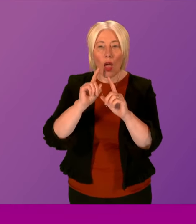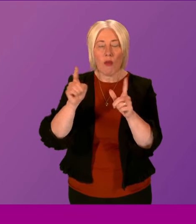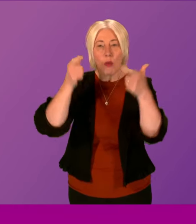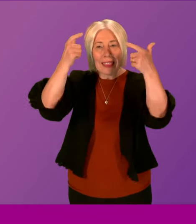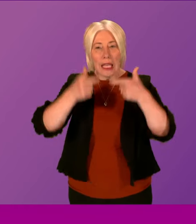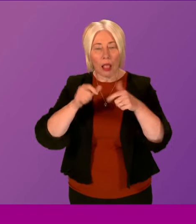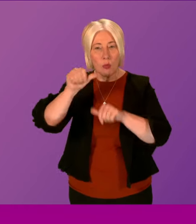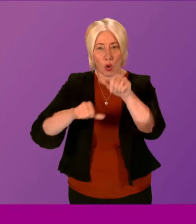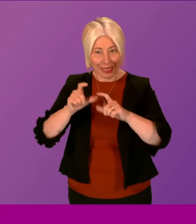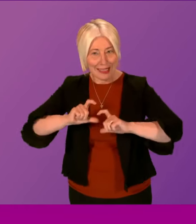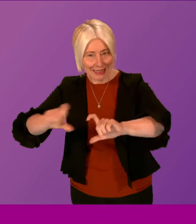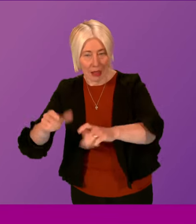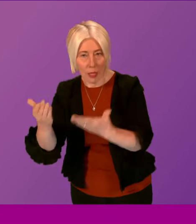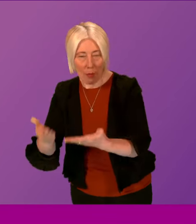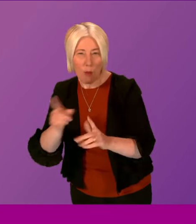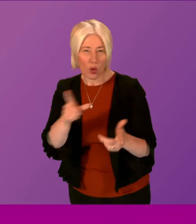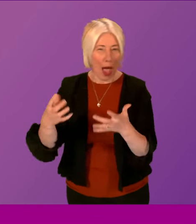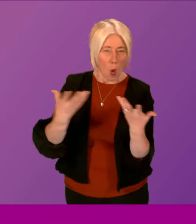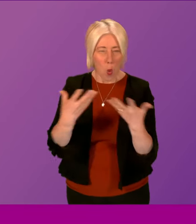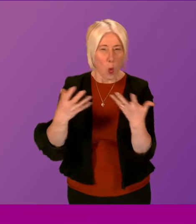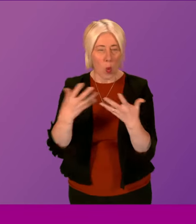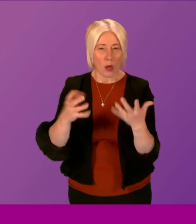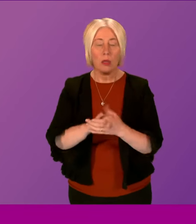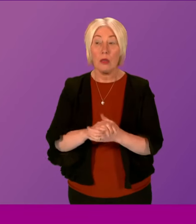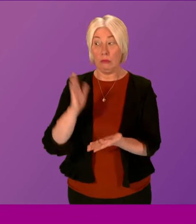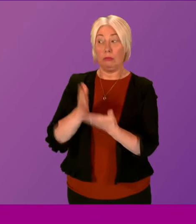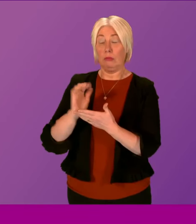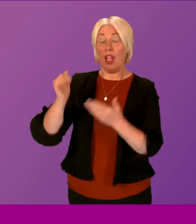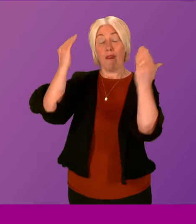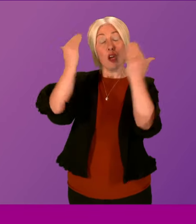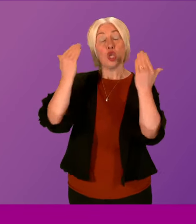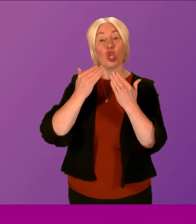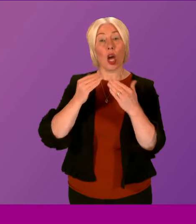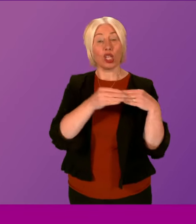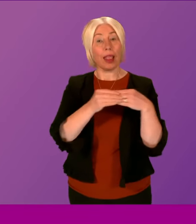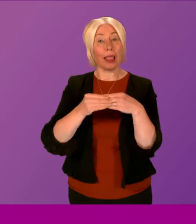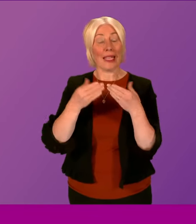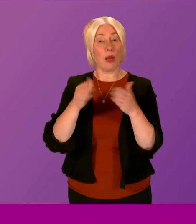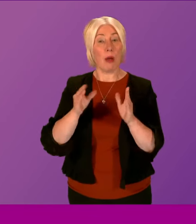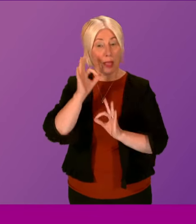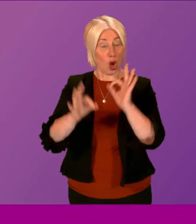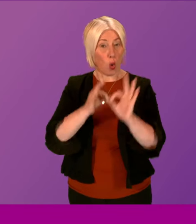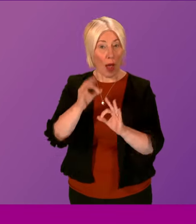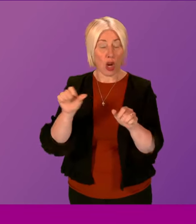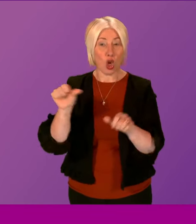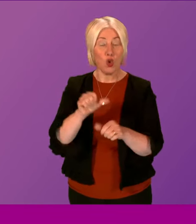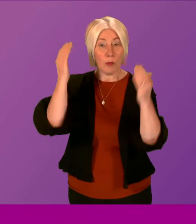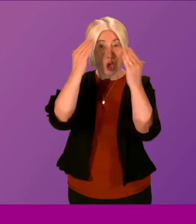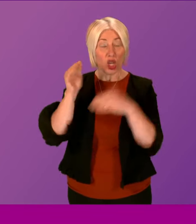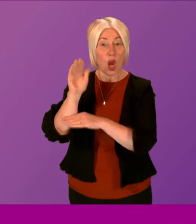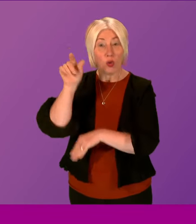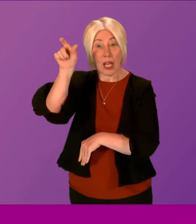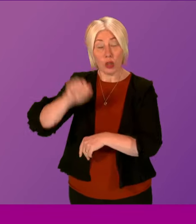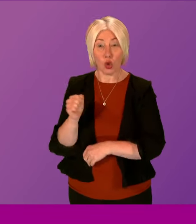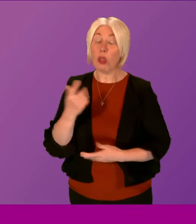process. I hear what Douglas Ross is saying, that if there is to be a judge-led public inquiry, should that be with a judge from outside of Scotland?